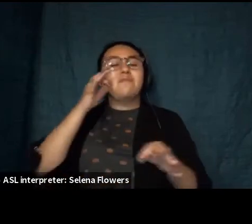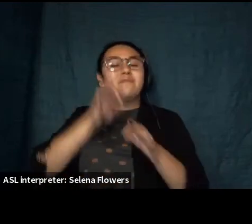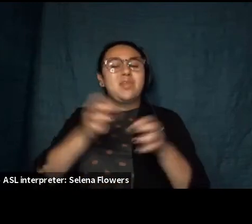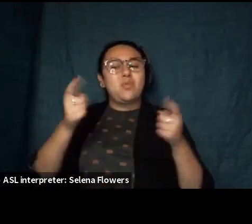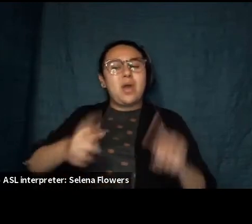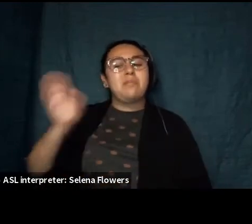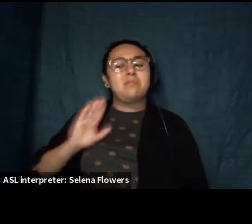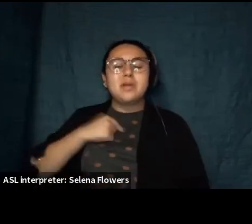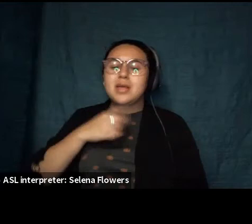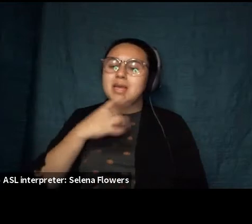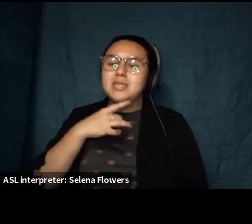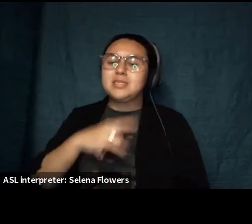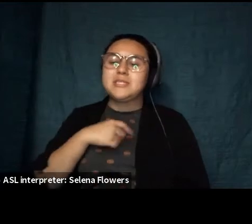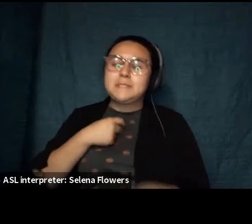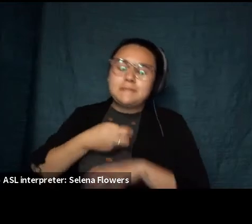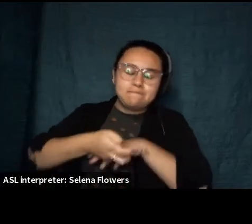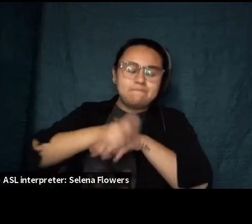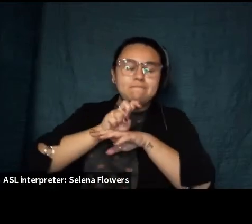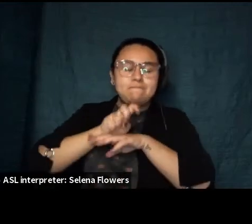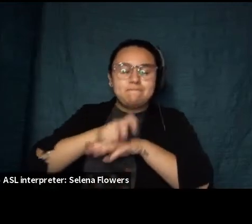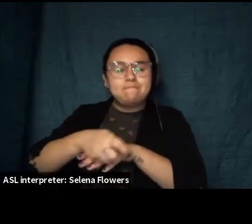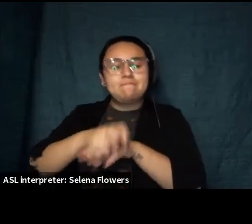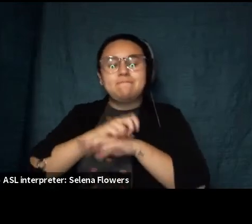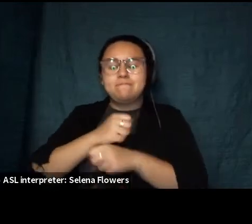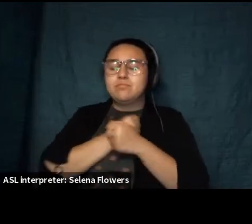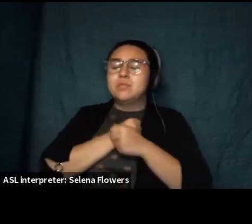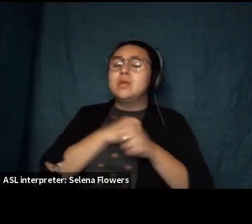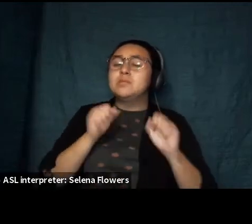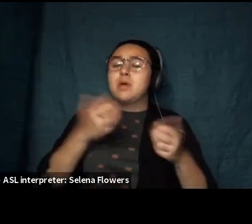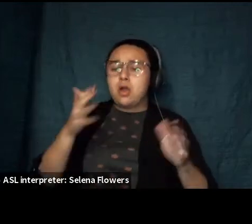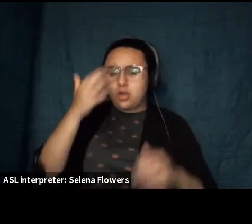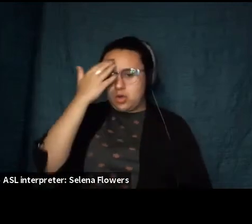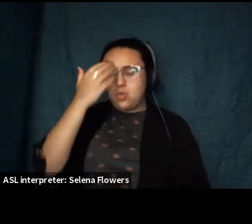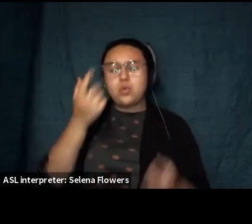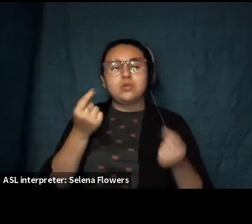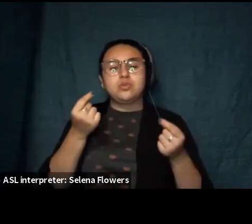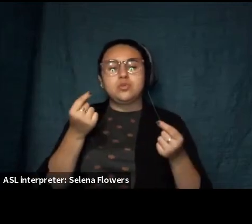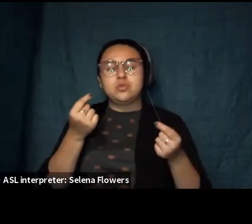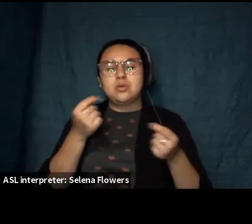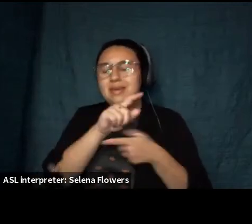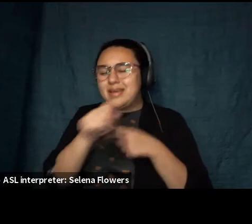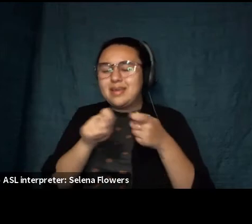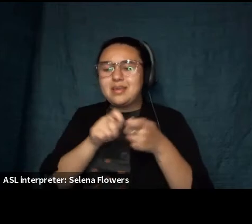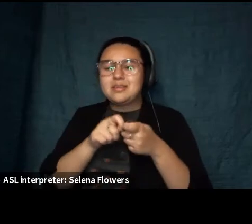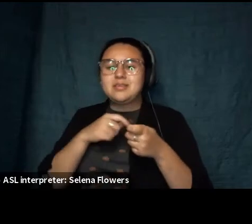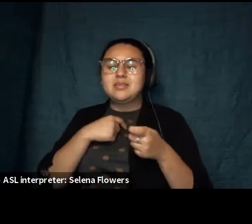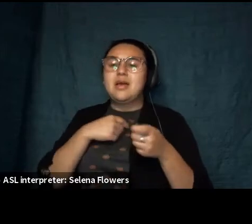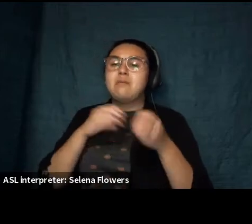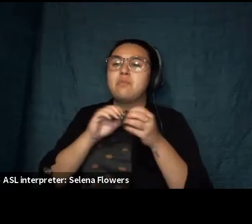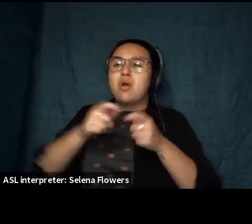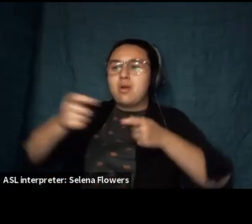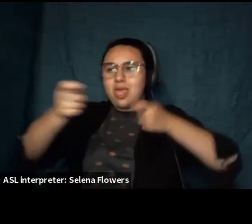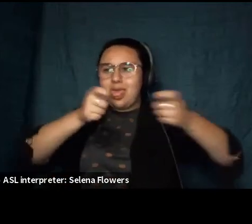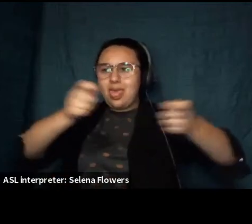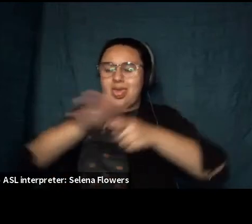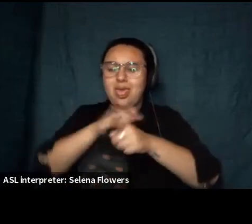there is a sliver of possibility i knew exactly what i was doing and was manipulative enough to use a breakdown as an excuse to let loose